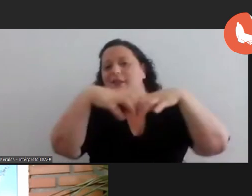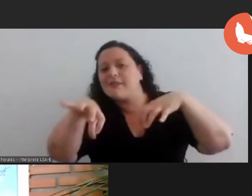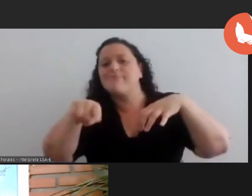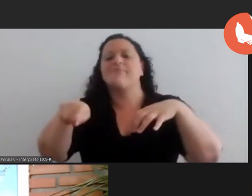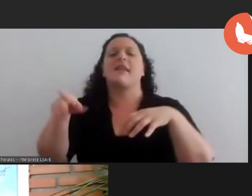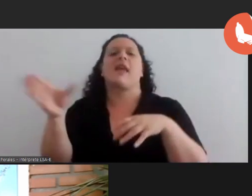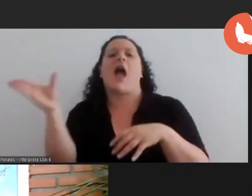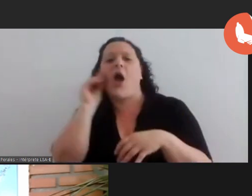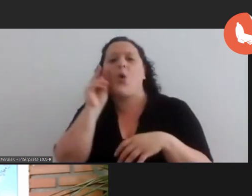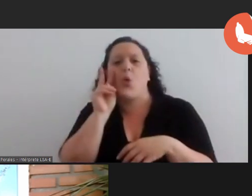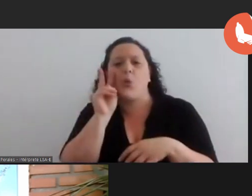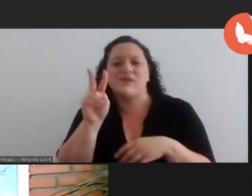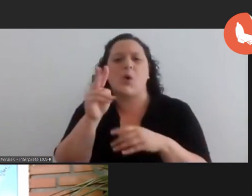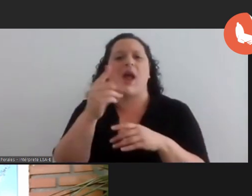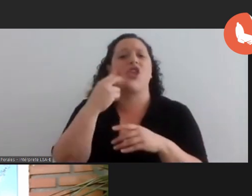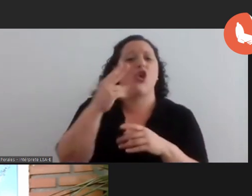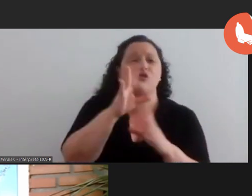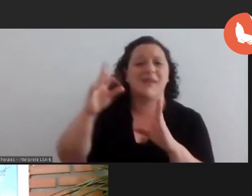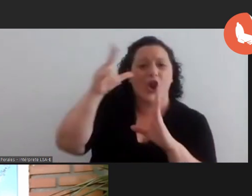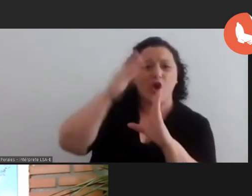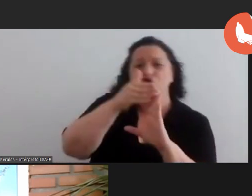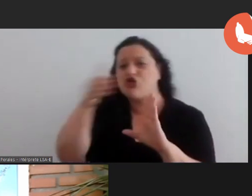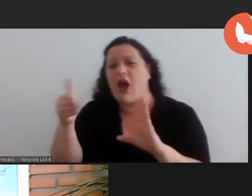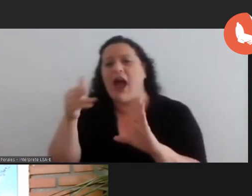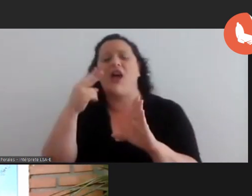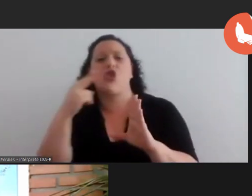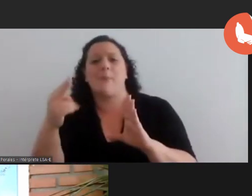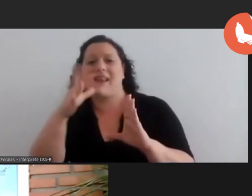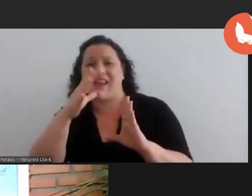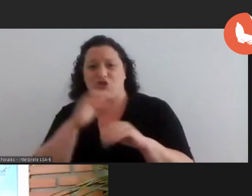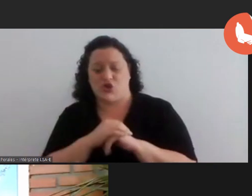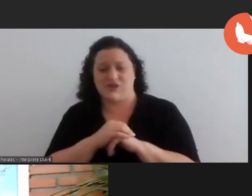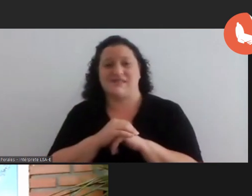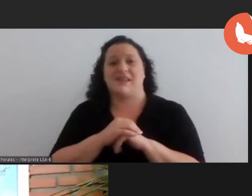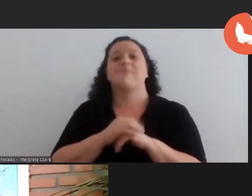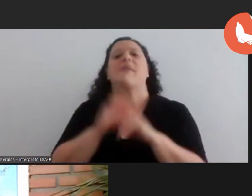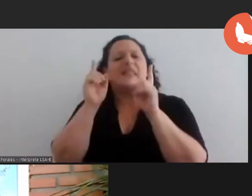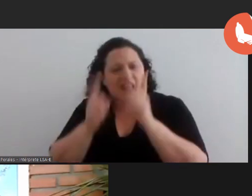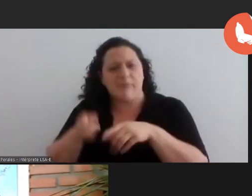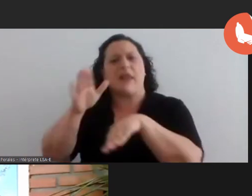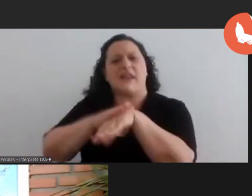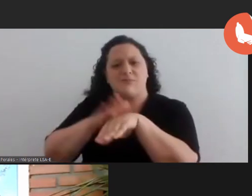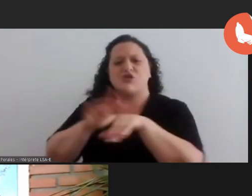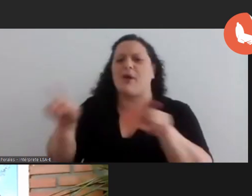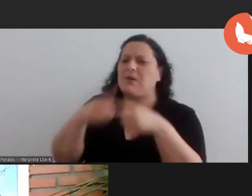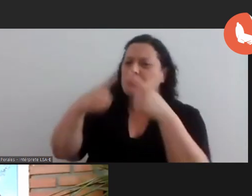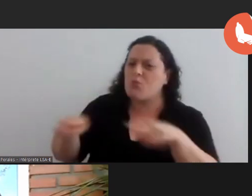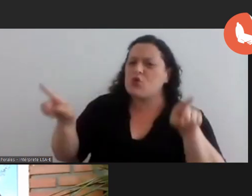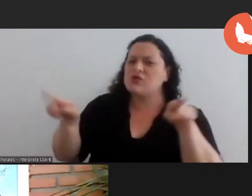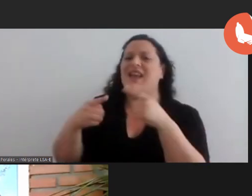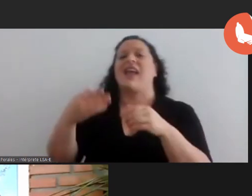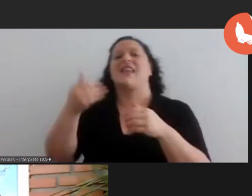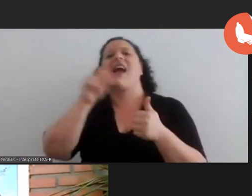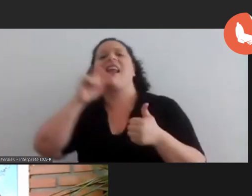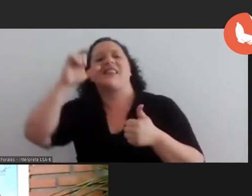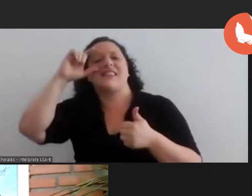audiovisual department from 2008 to 2014. moreover she was in charge of the music and arts